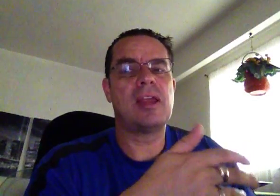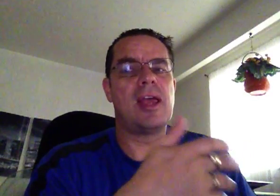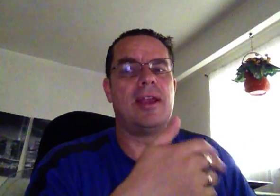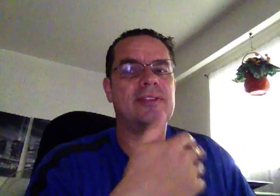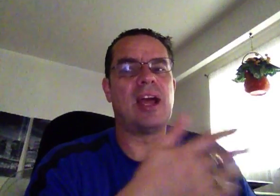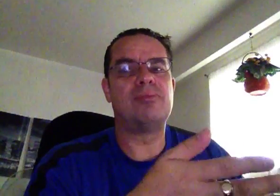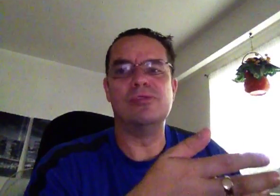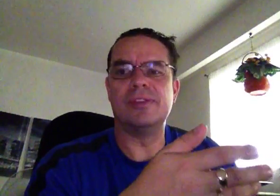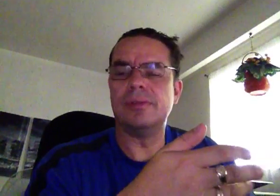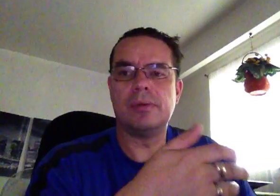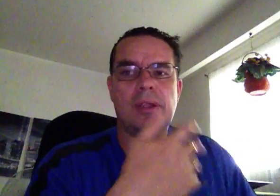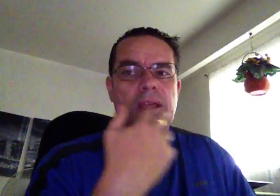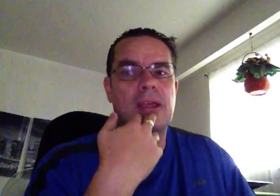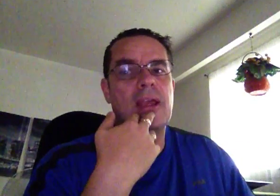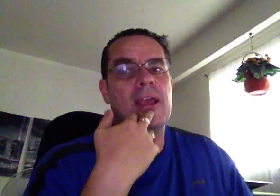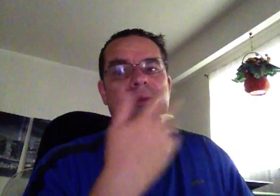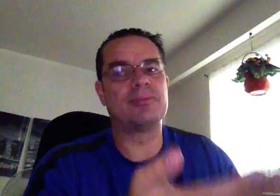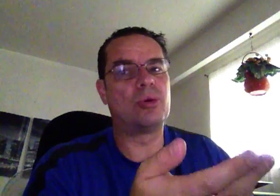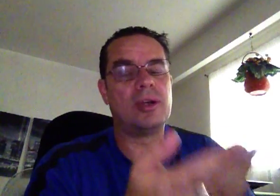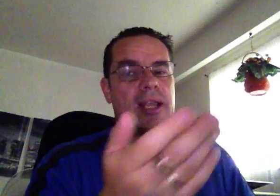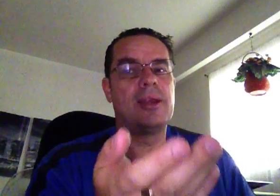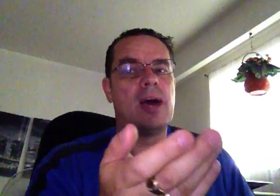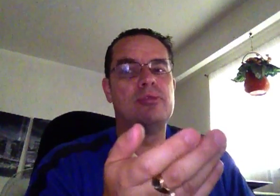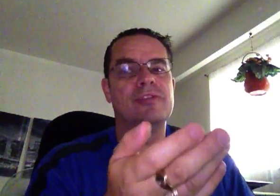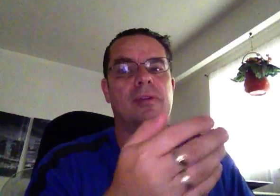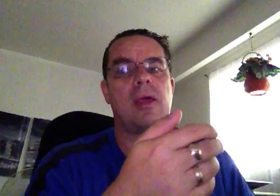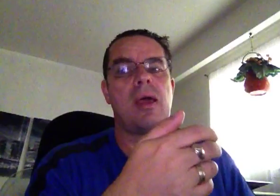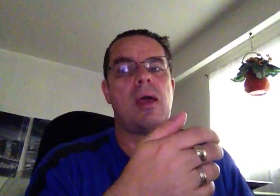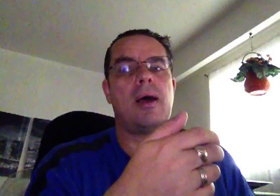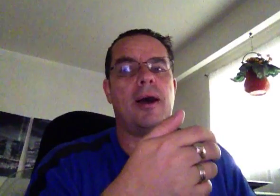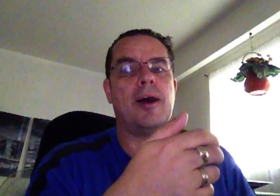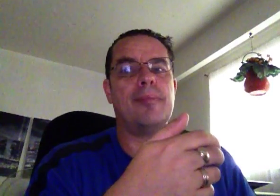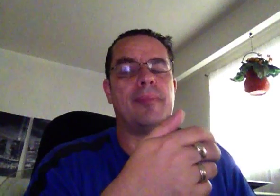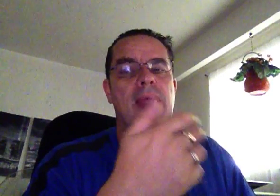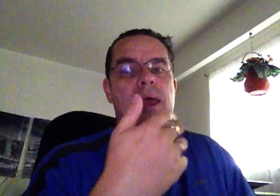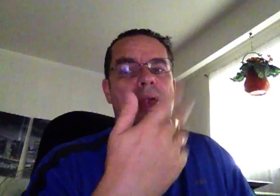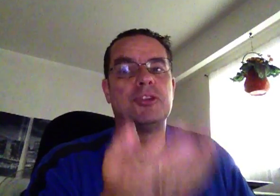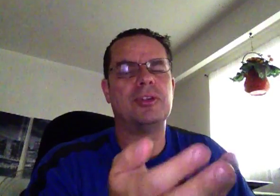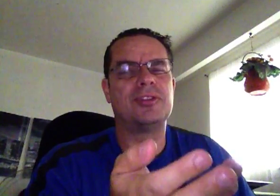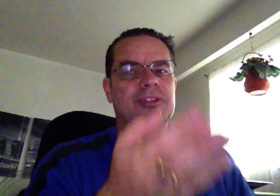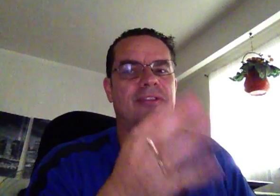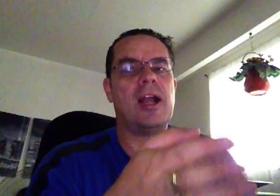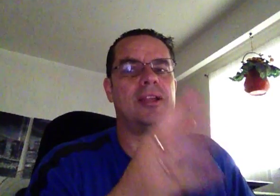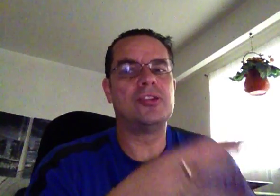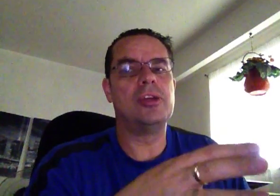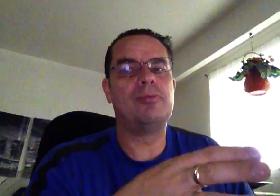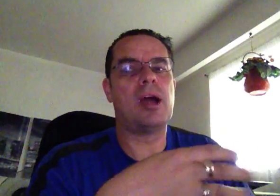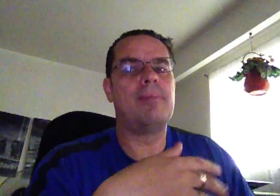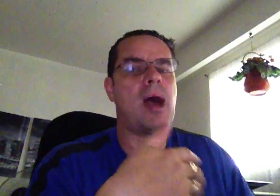and it's not proven, and the support, again, not proven. And I'm sure it's fine, it's good, but I'm not